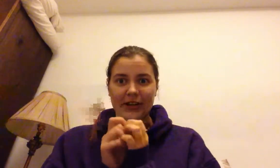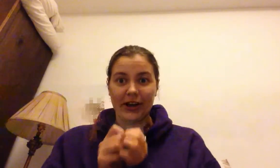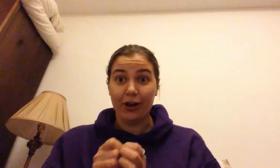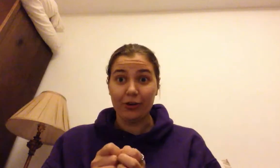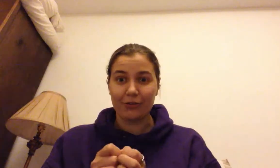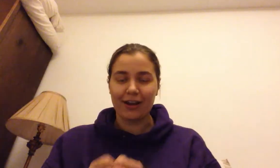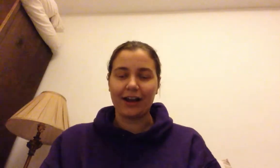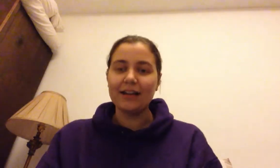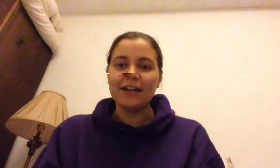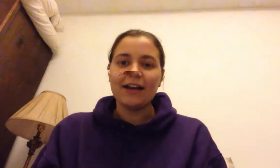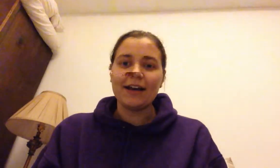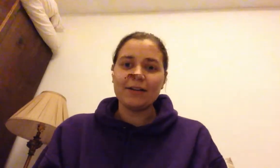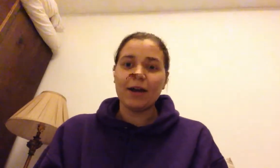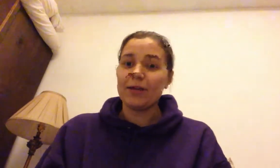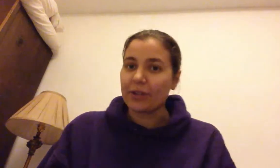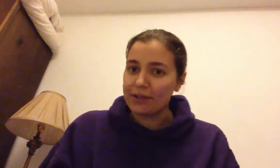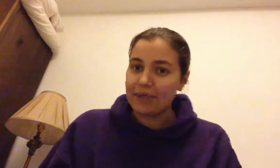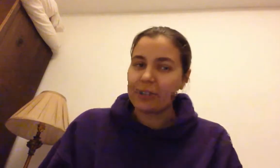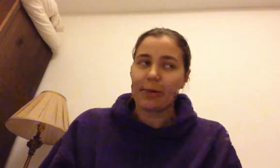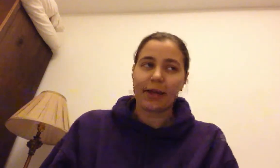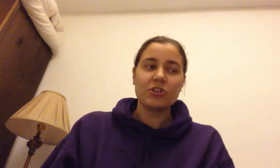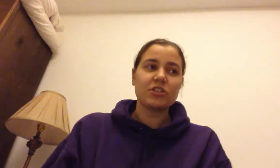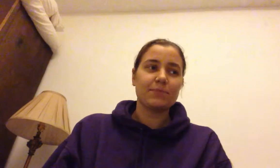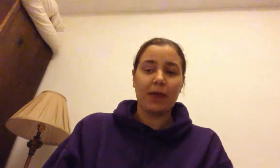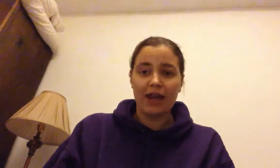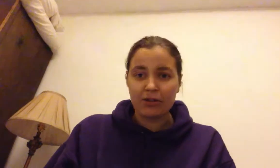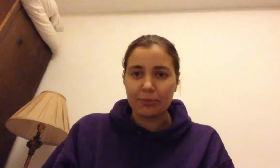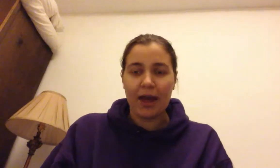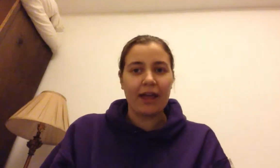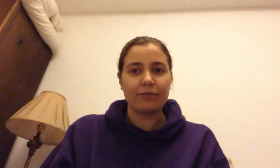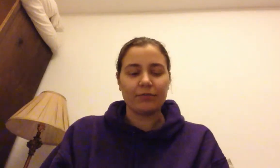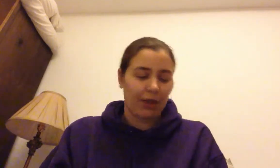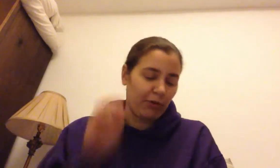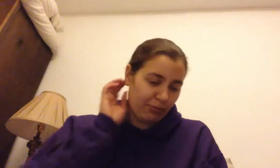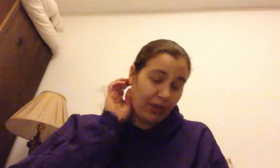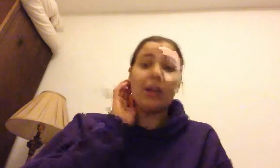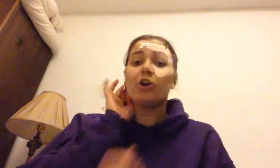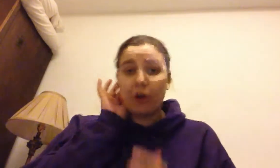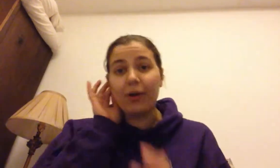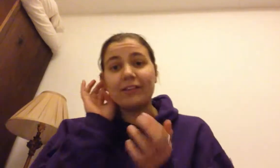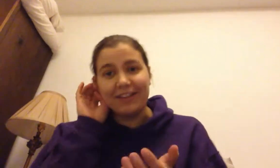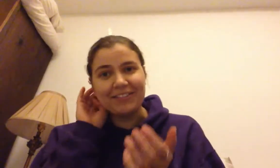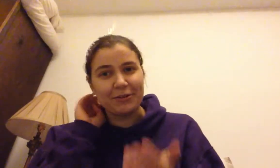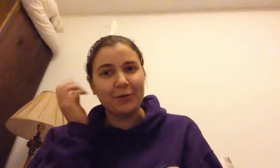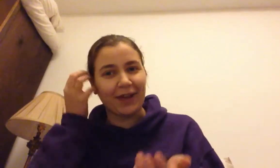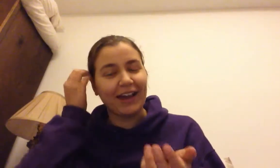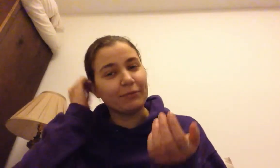Hurrah! Um, I am looking at PhD applications, planning to apply, okay, more than planning, going to apply and